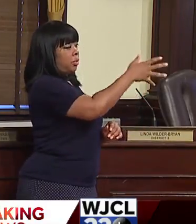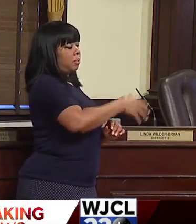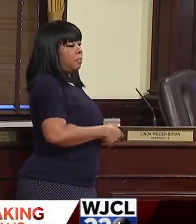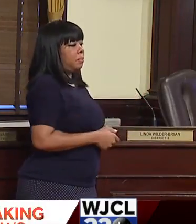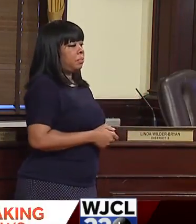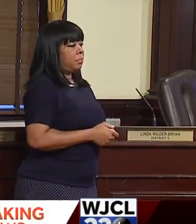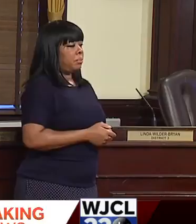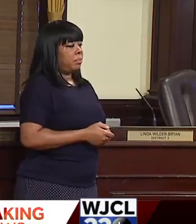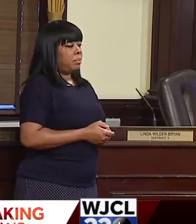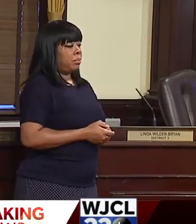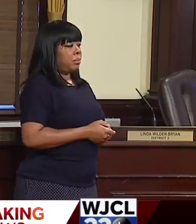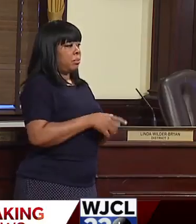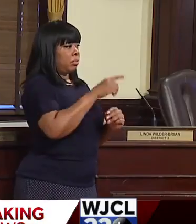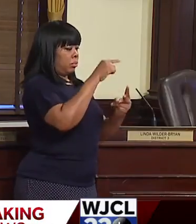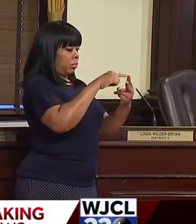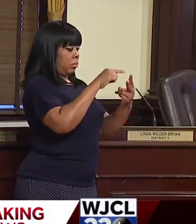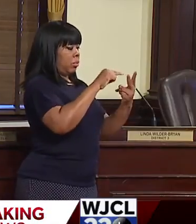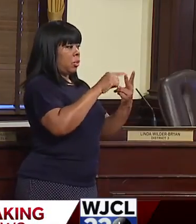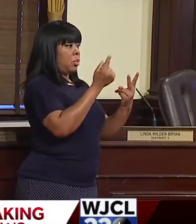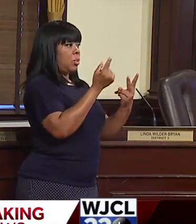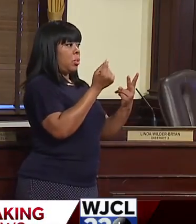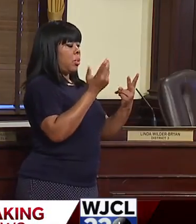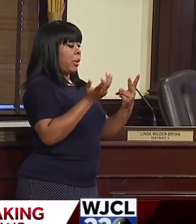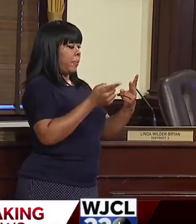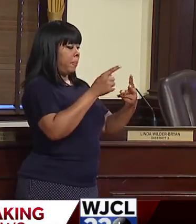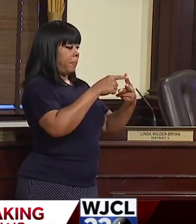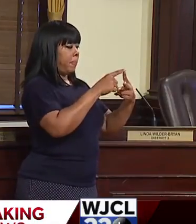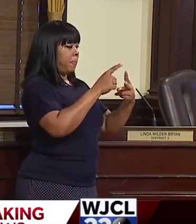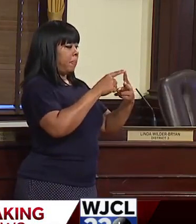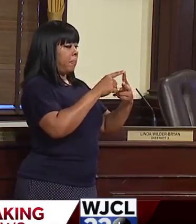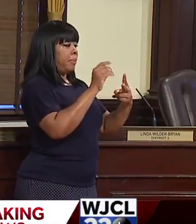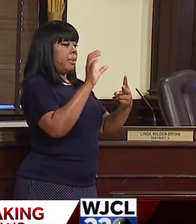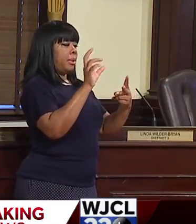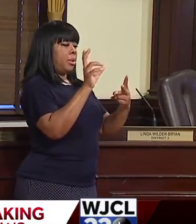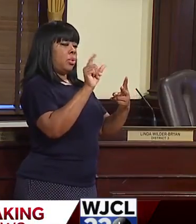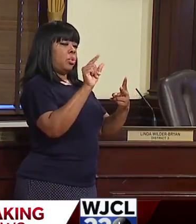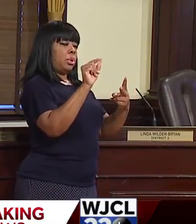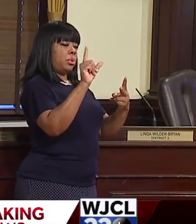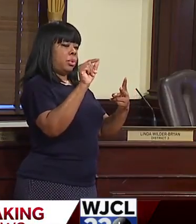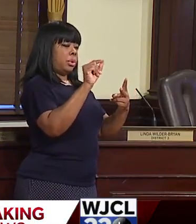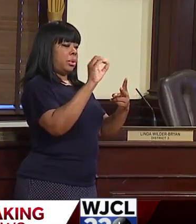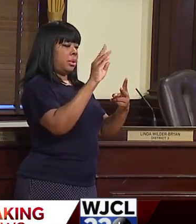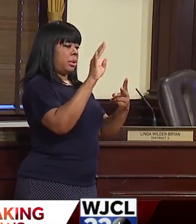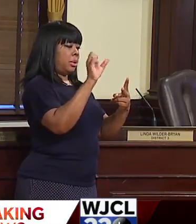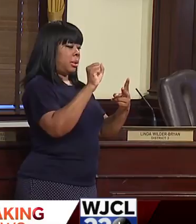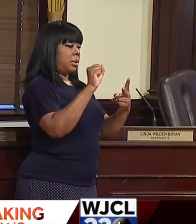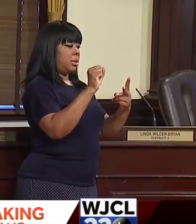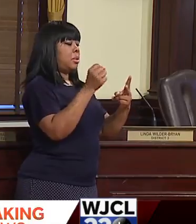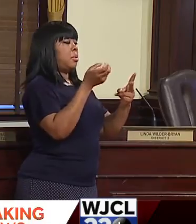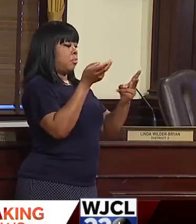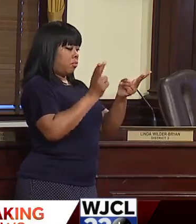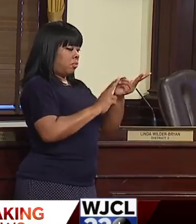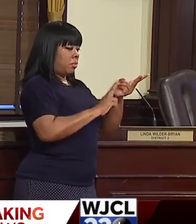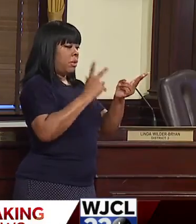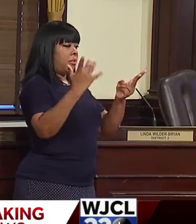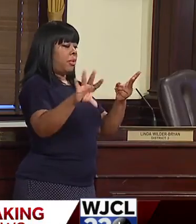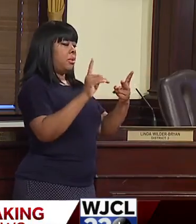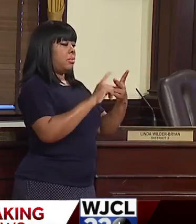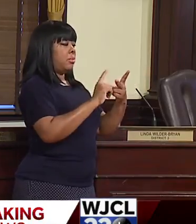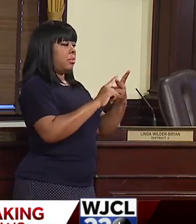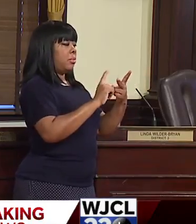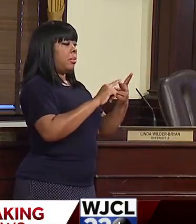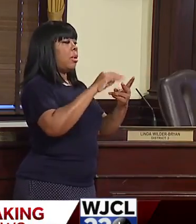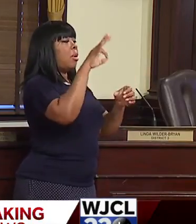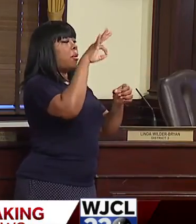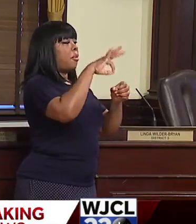There are two things you can do. One is to complete the census and the second is vote. And we're asking